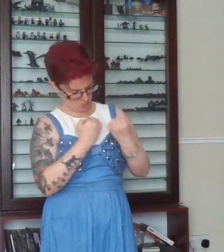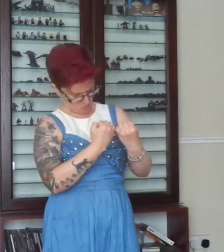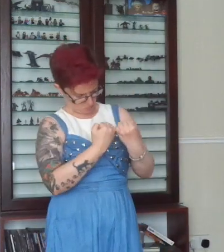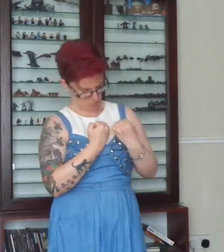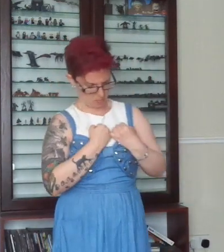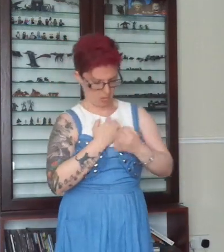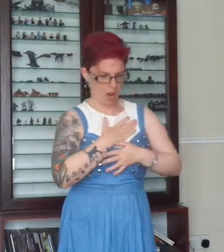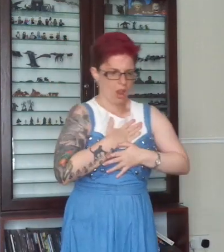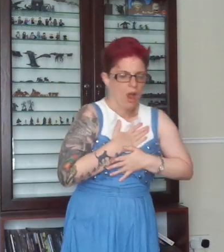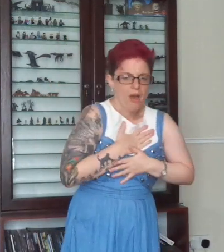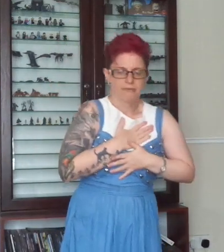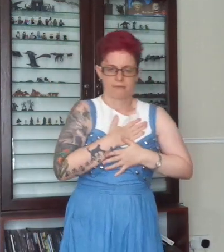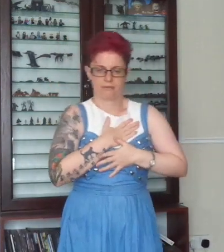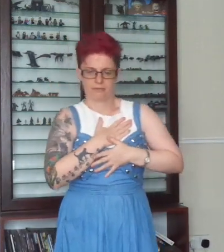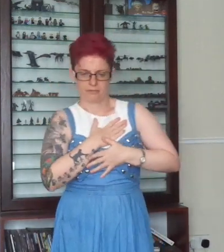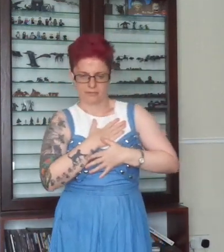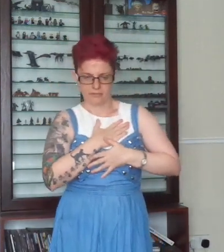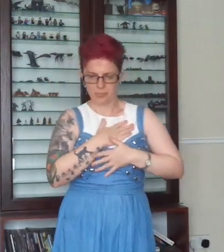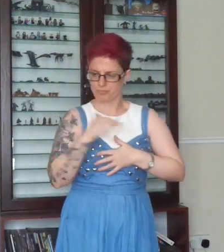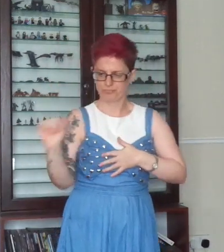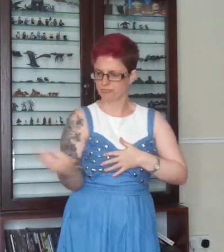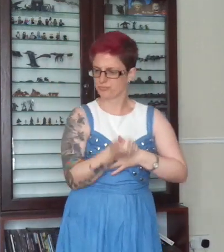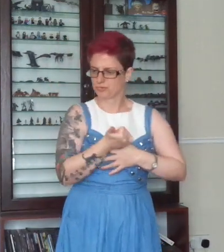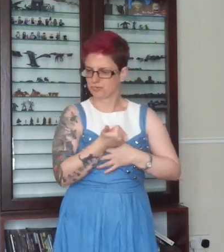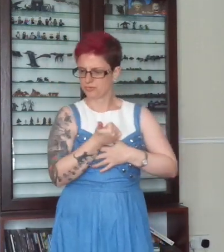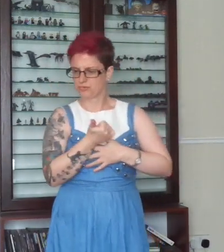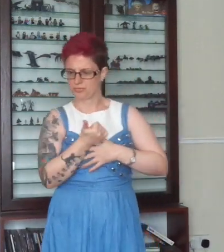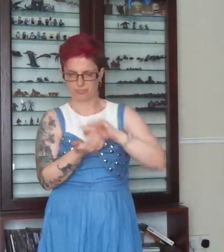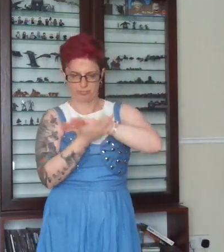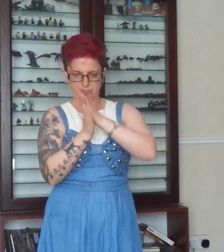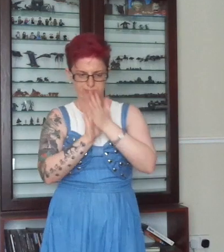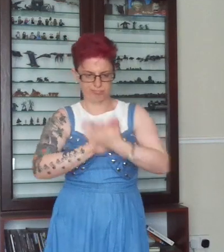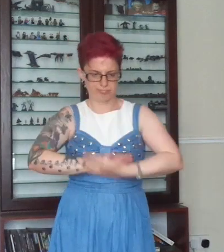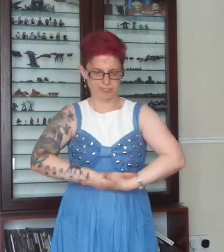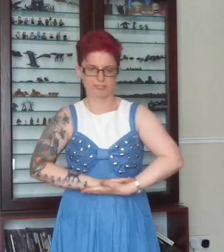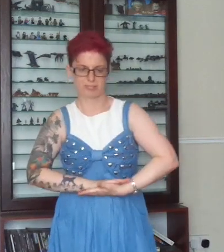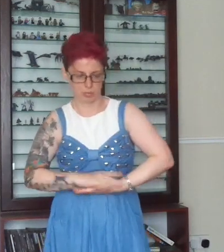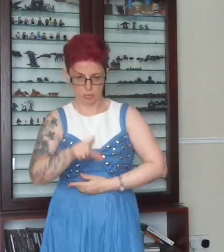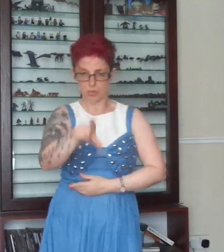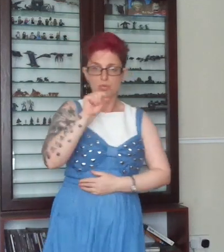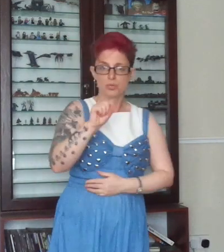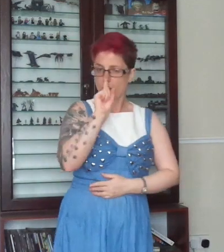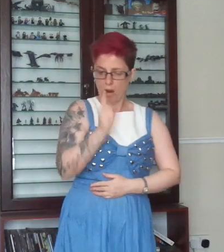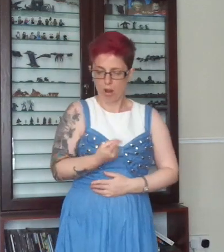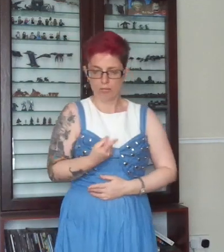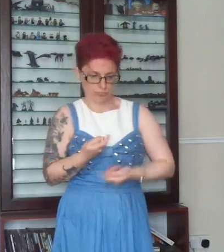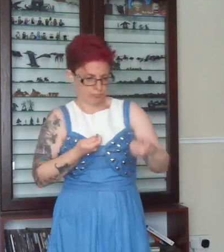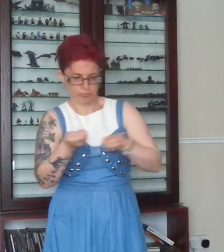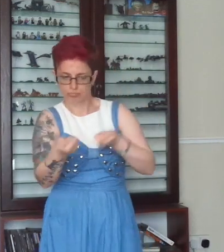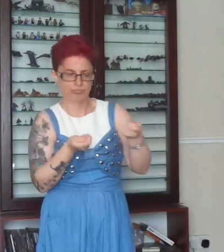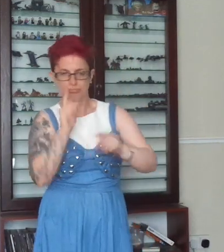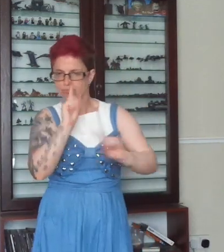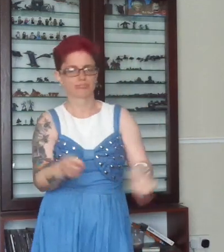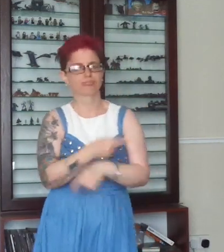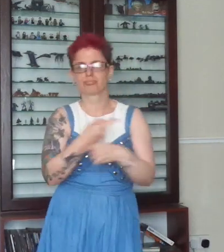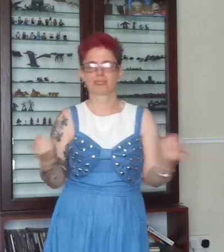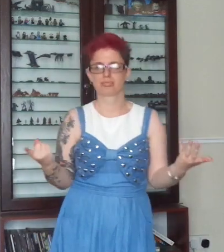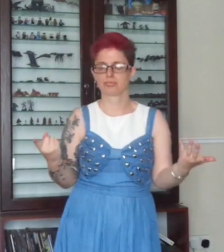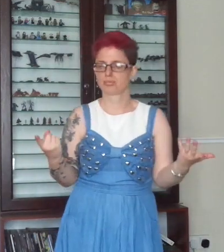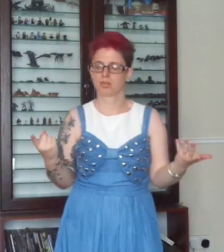love you'll never find I've learned in love and death we don't decide But if only you could see yourself in my